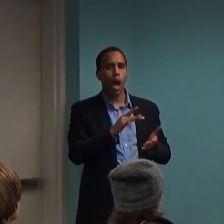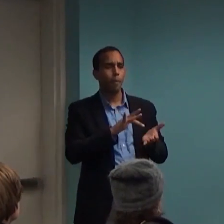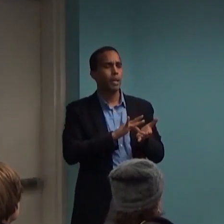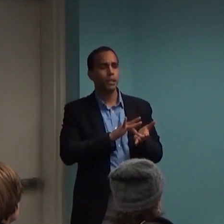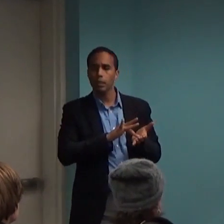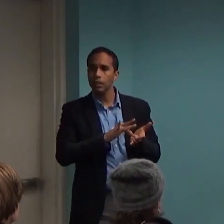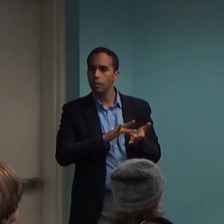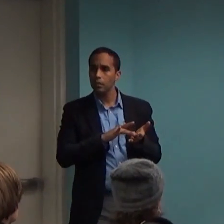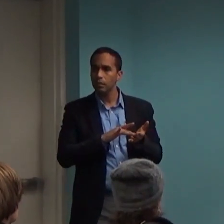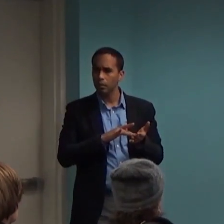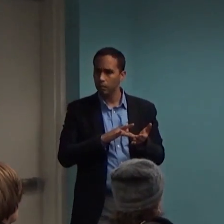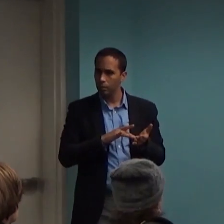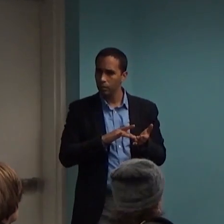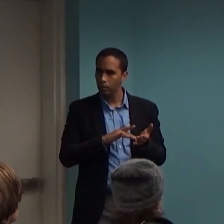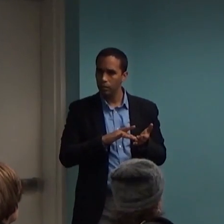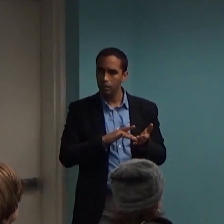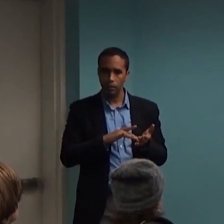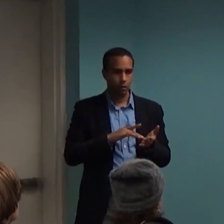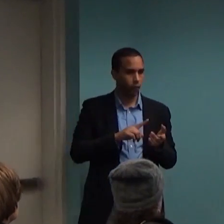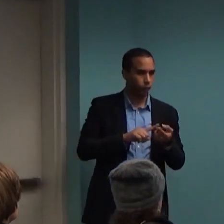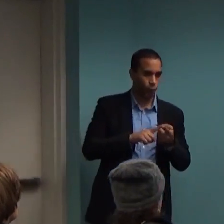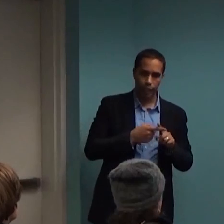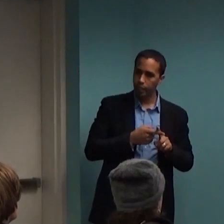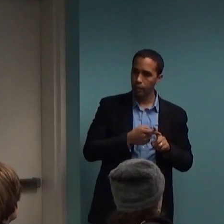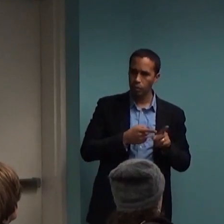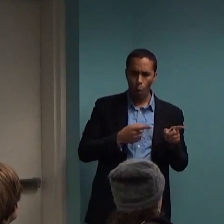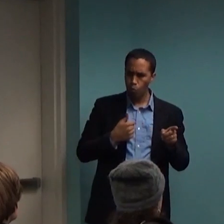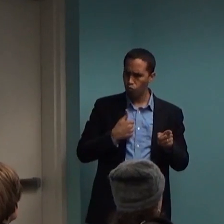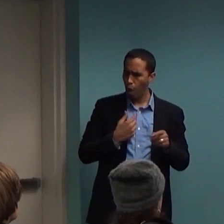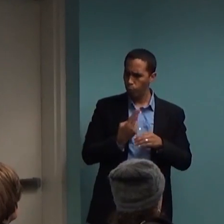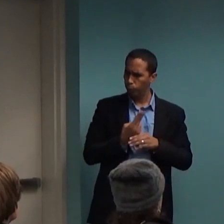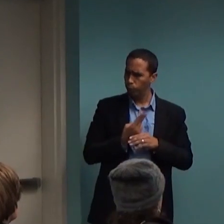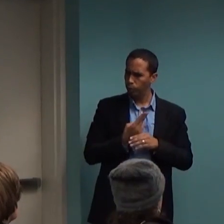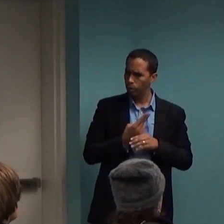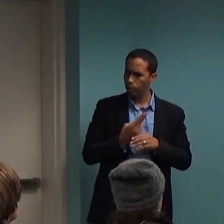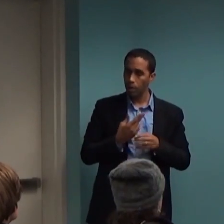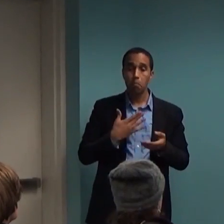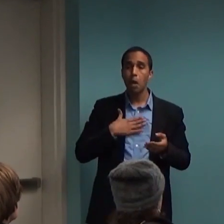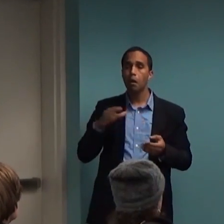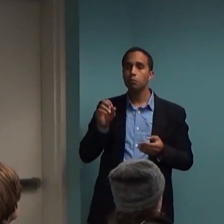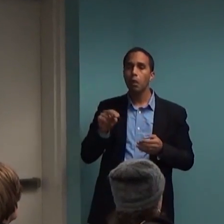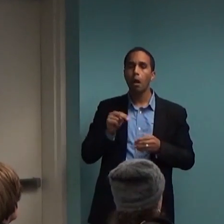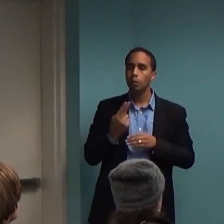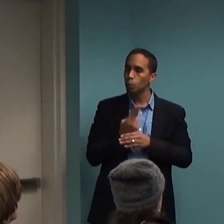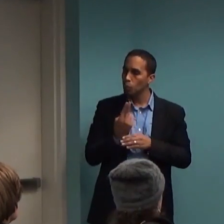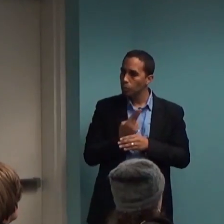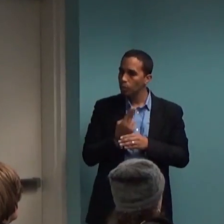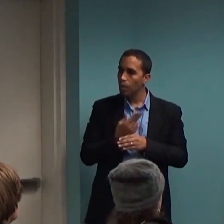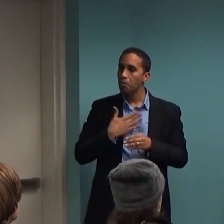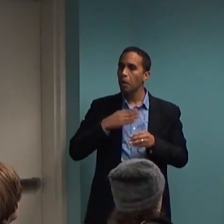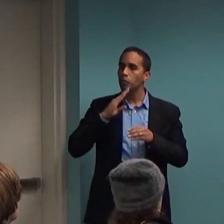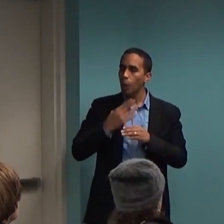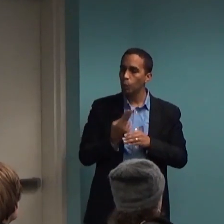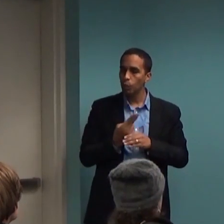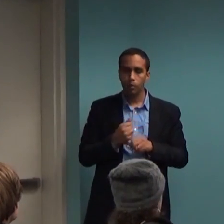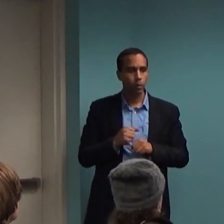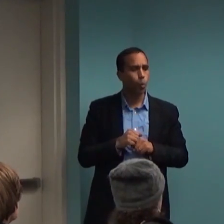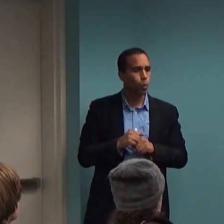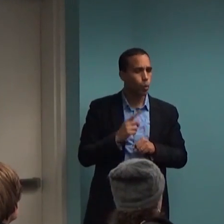friends who said I took it, or my son took it, or my daughter took it, helped them. So you hear this message